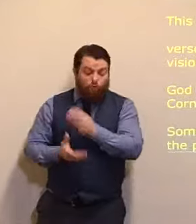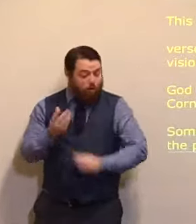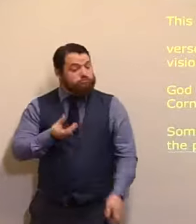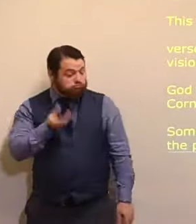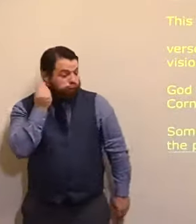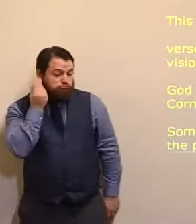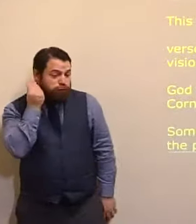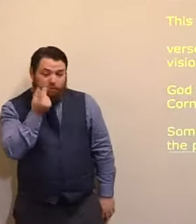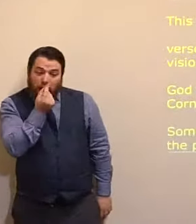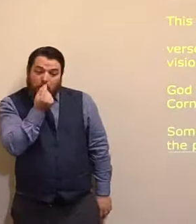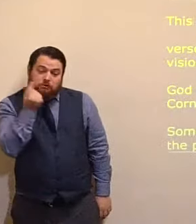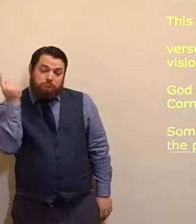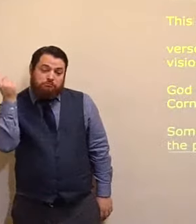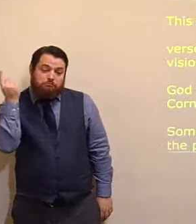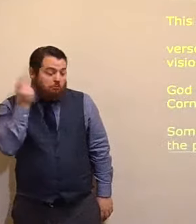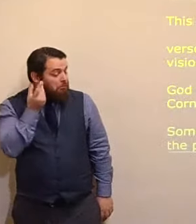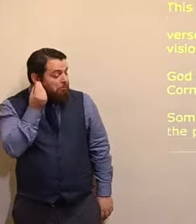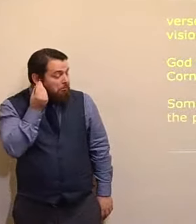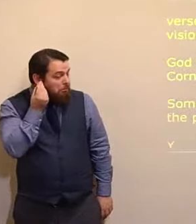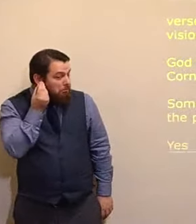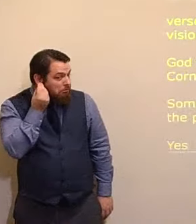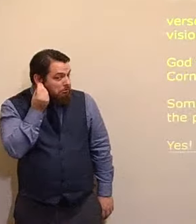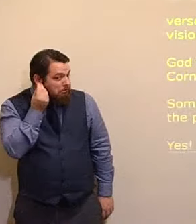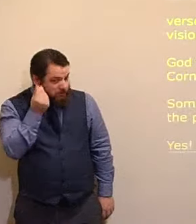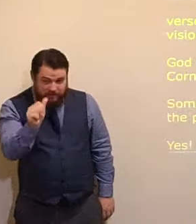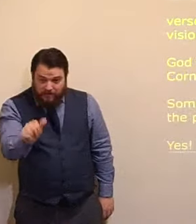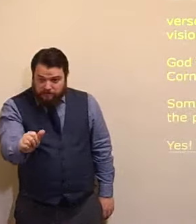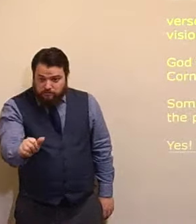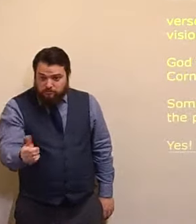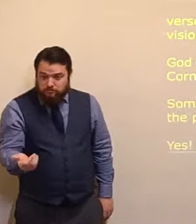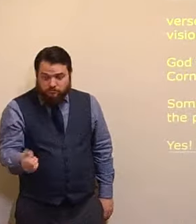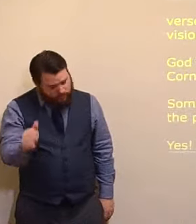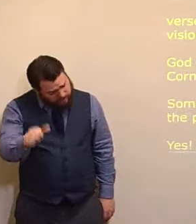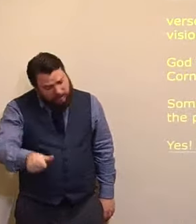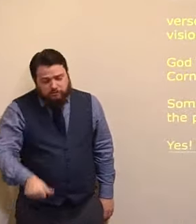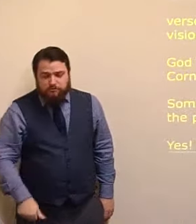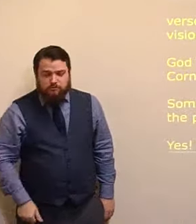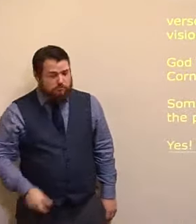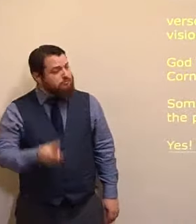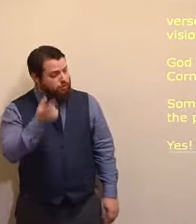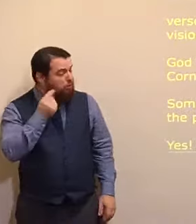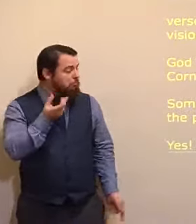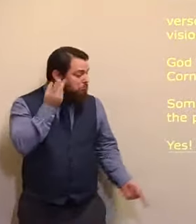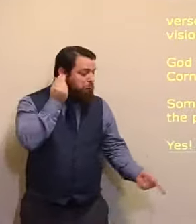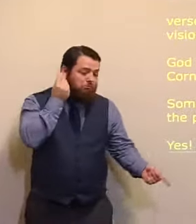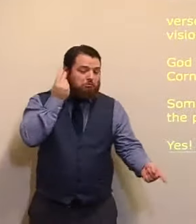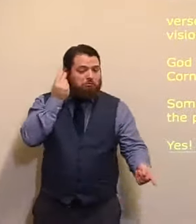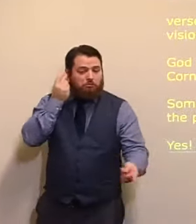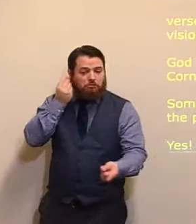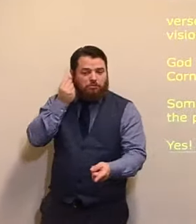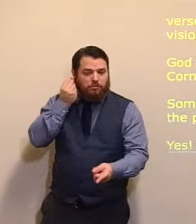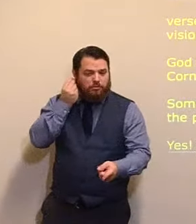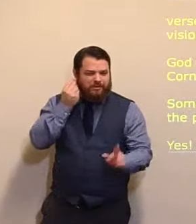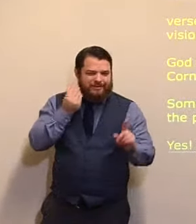that prayer, before you were saved. There must be, a prayer, before being saved. But also, we know,